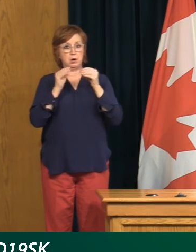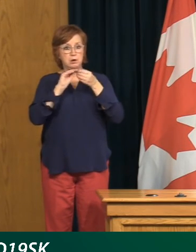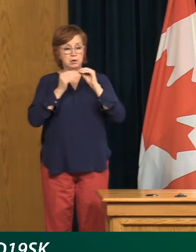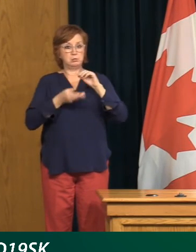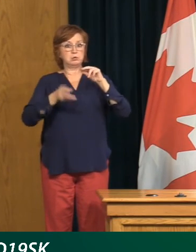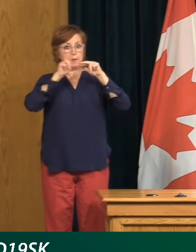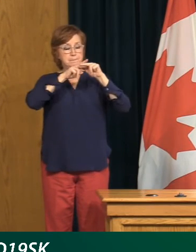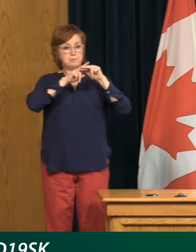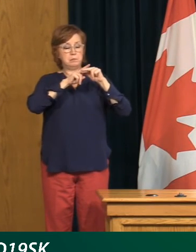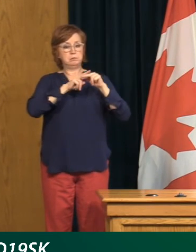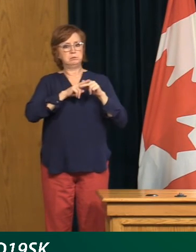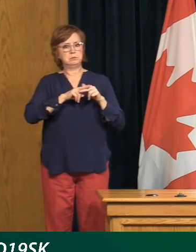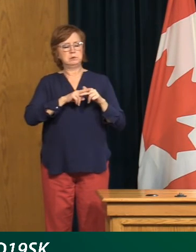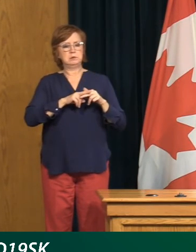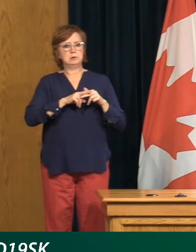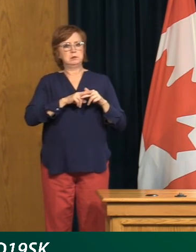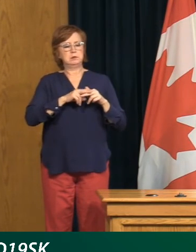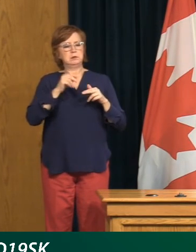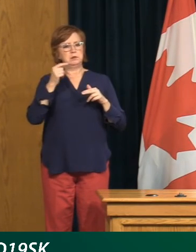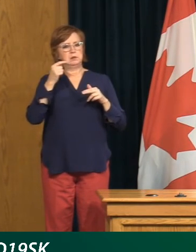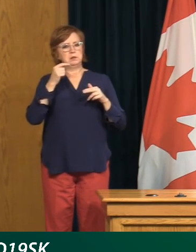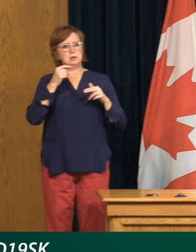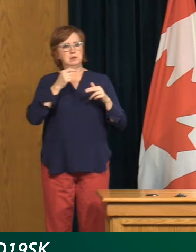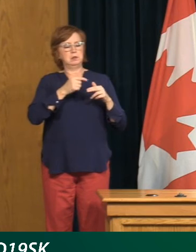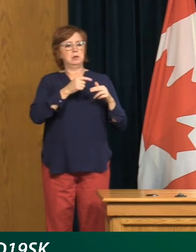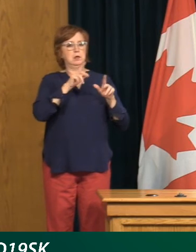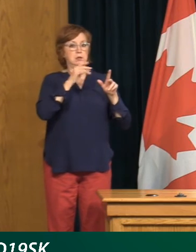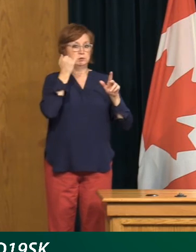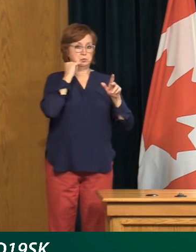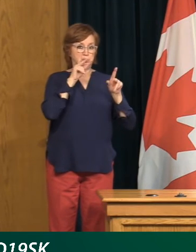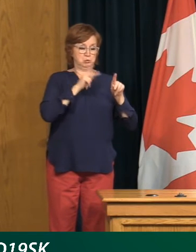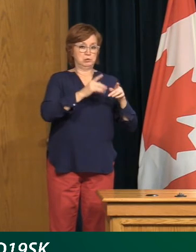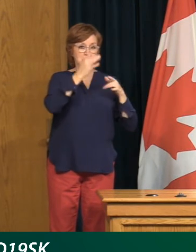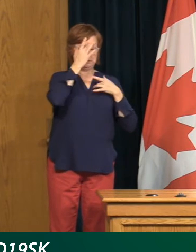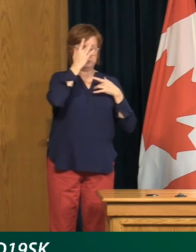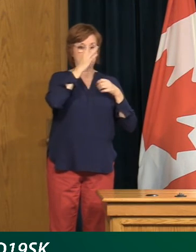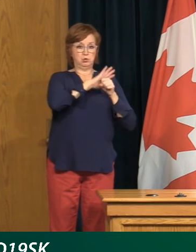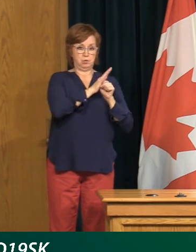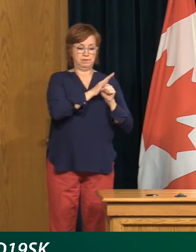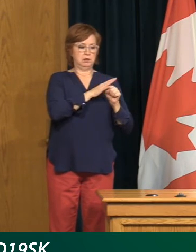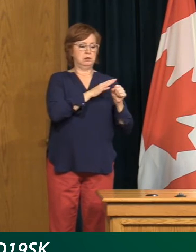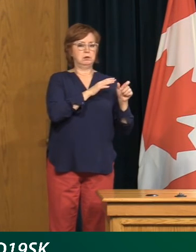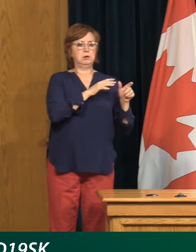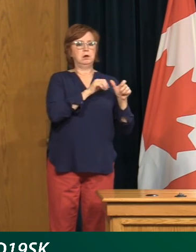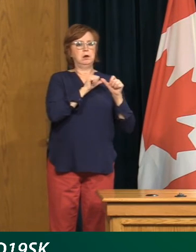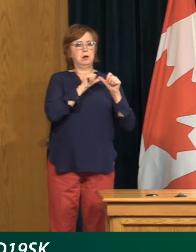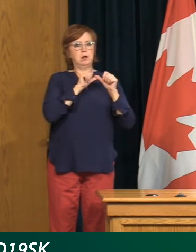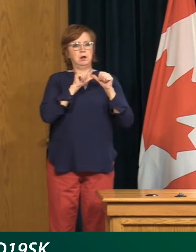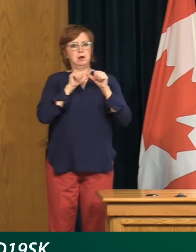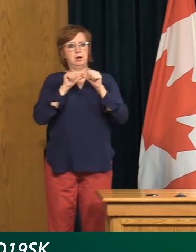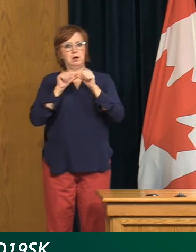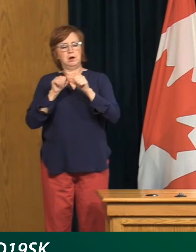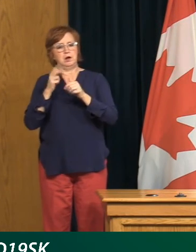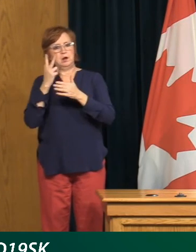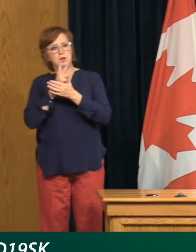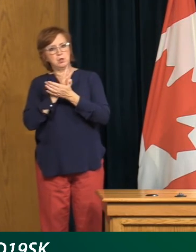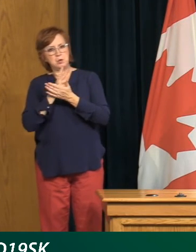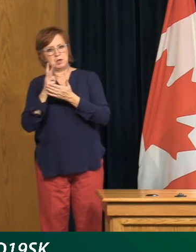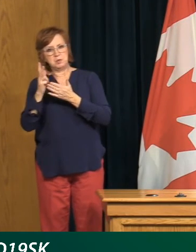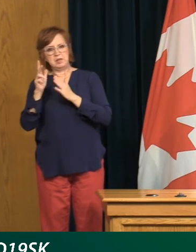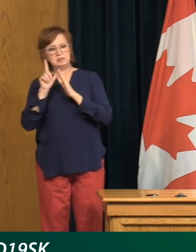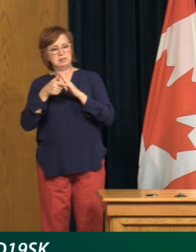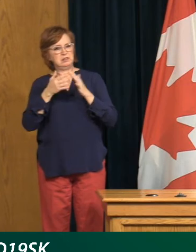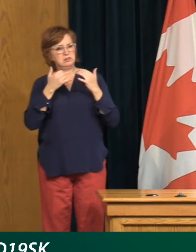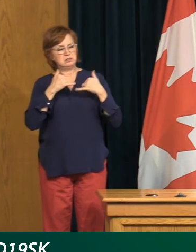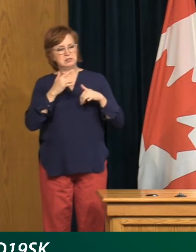do see the hospitalizations about three weeks after the infection starts. And it's who's getting sick, like I said, that's important. In the summer